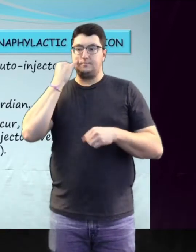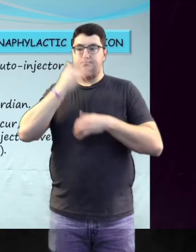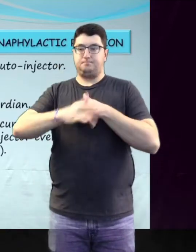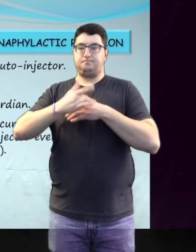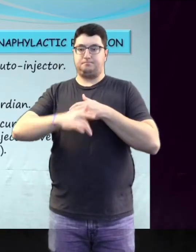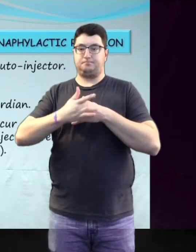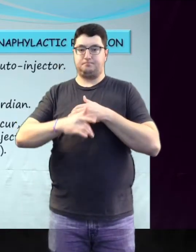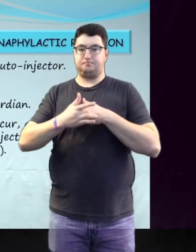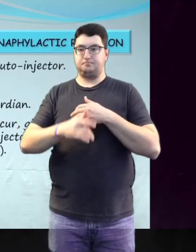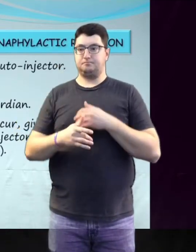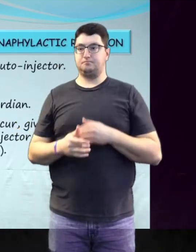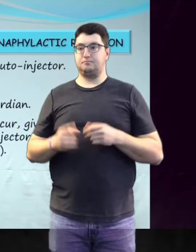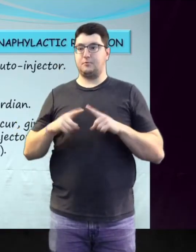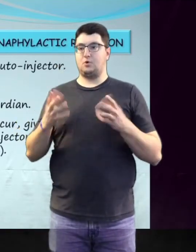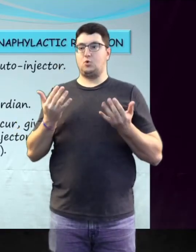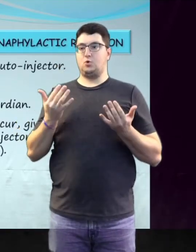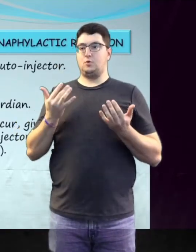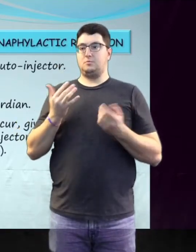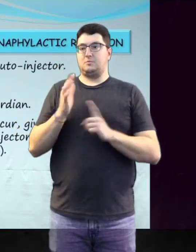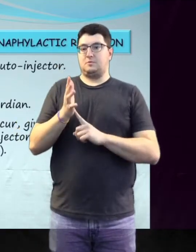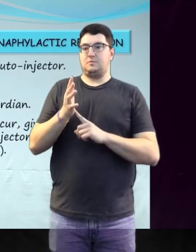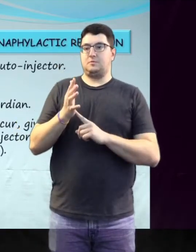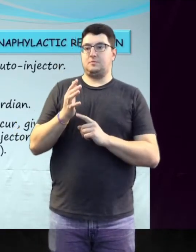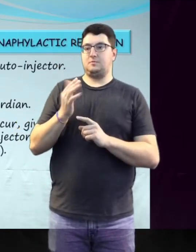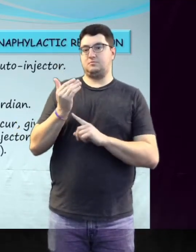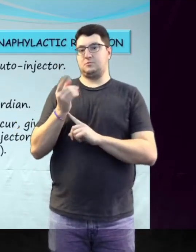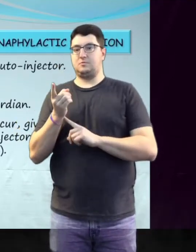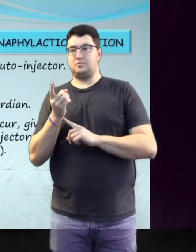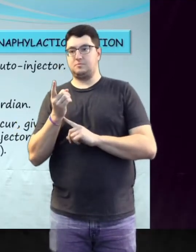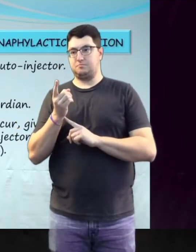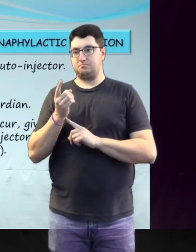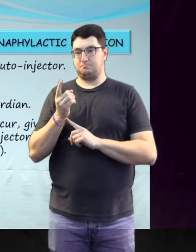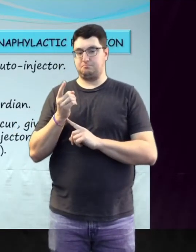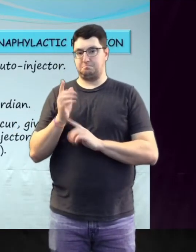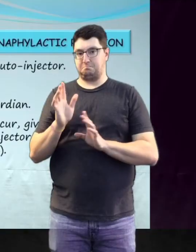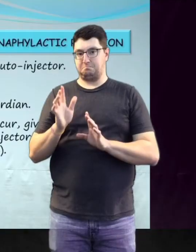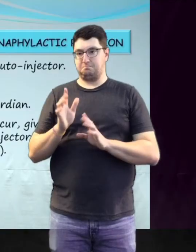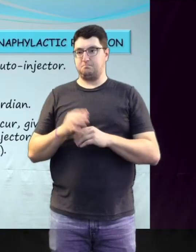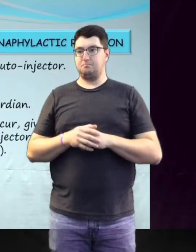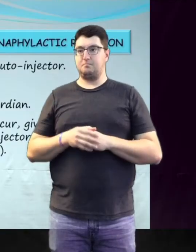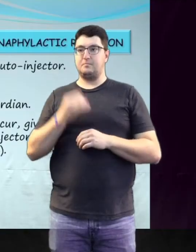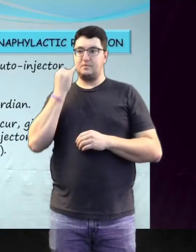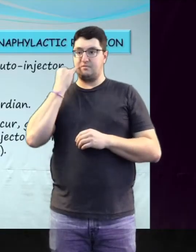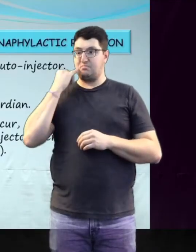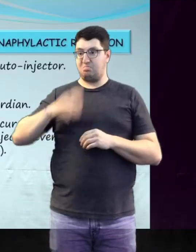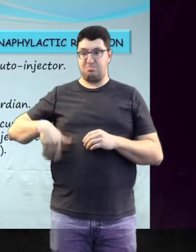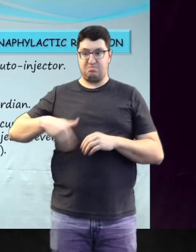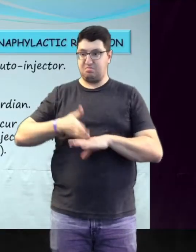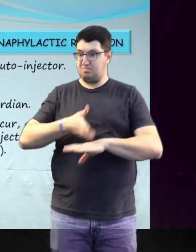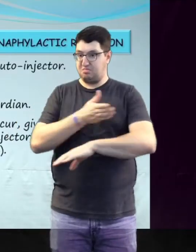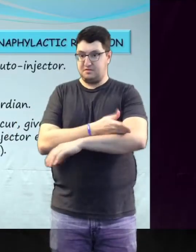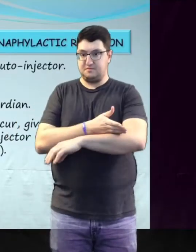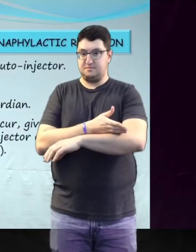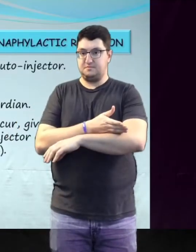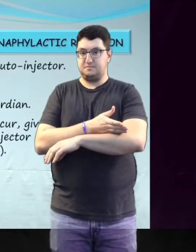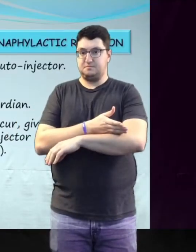administered, if available, within 5 to 15 minutes after the first dose, if symptoms have not